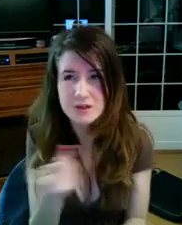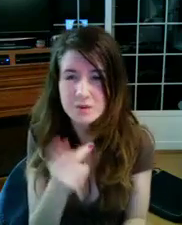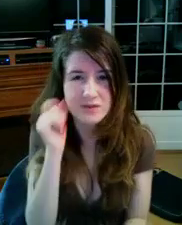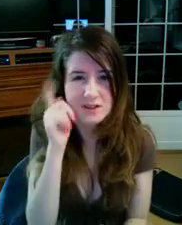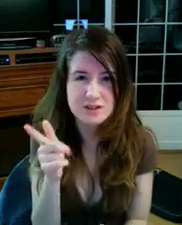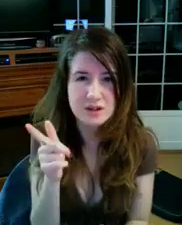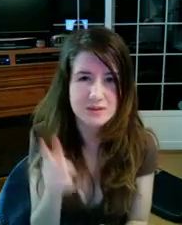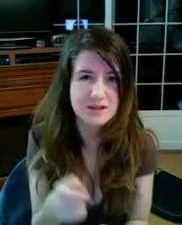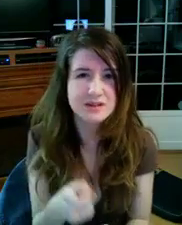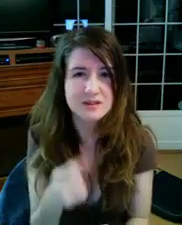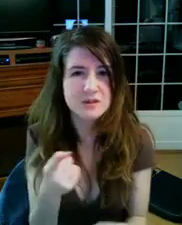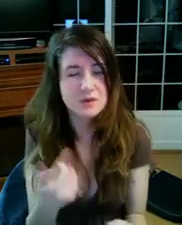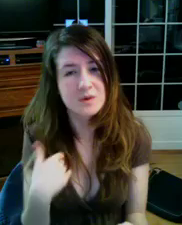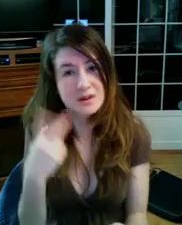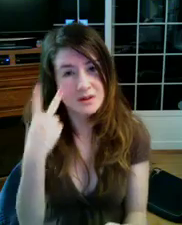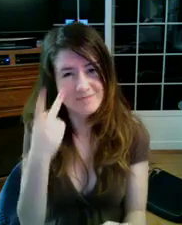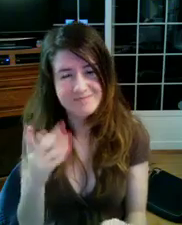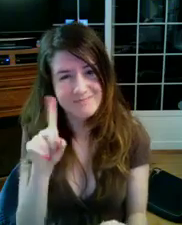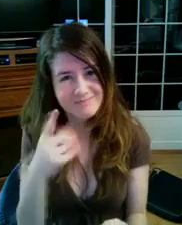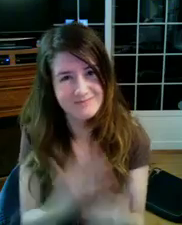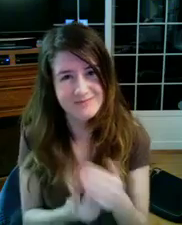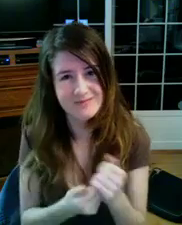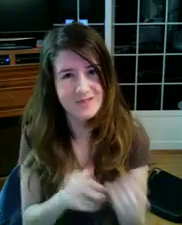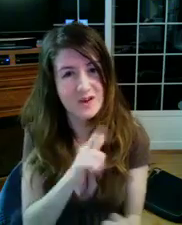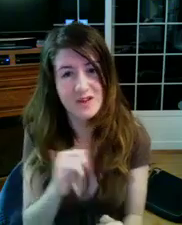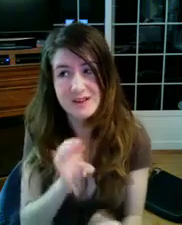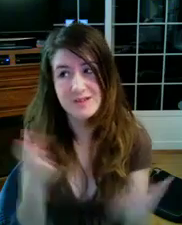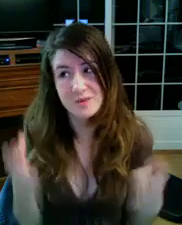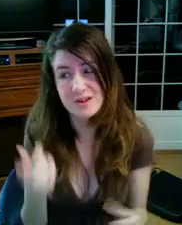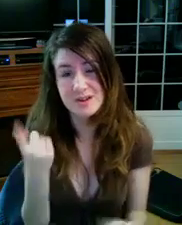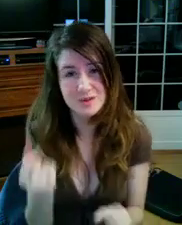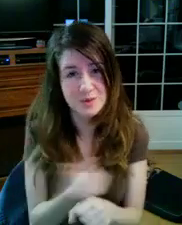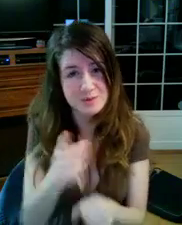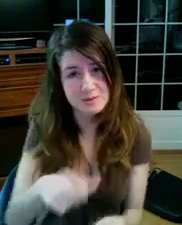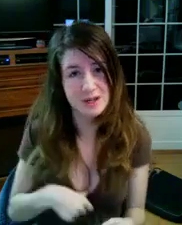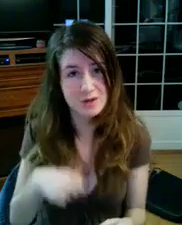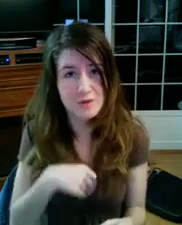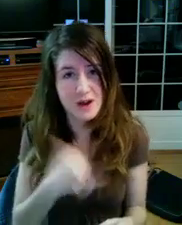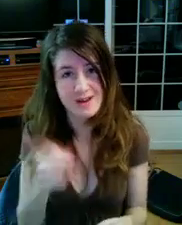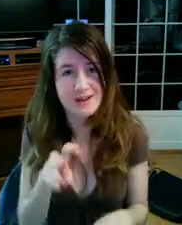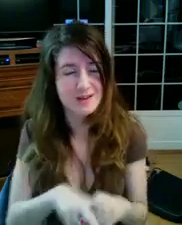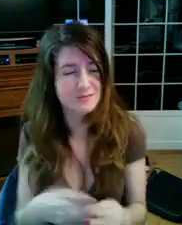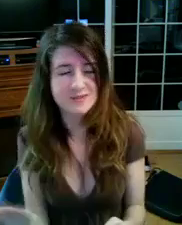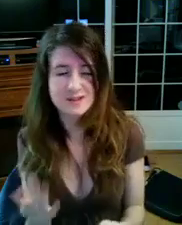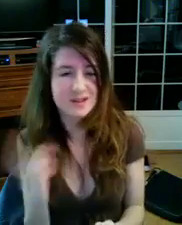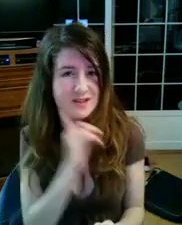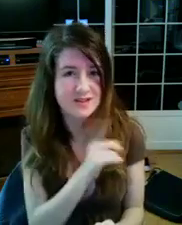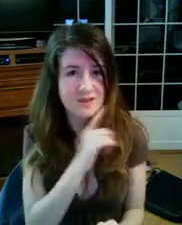one of us to grab it, I'm just sorry you were there and had to witness it, first time, cause all I ever wanted to do was just make you wild, now I'm sitting in this